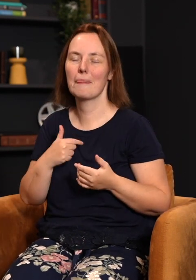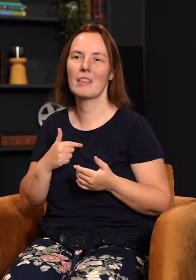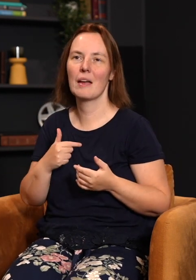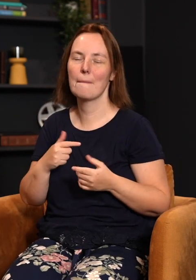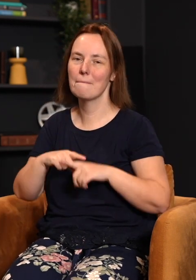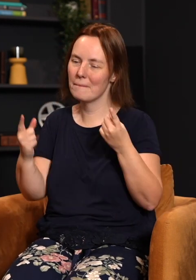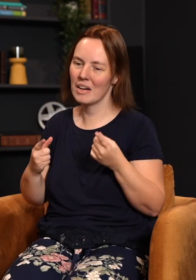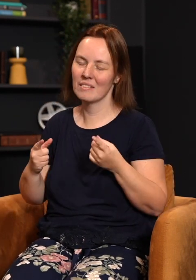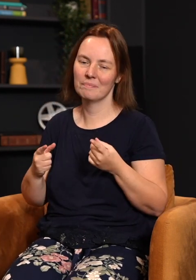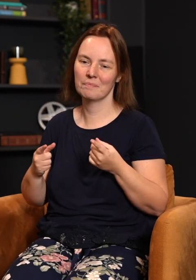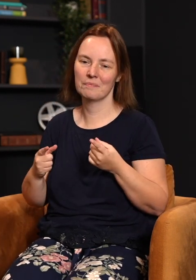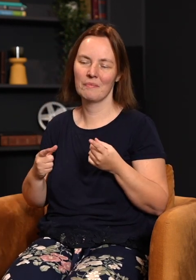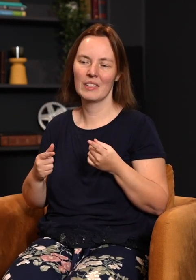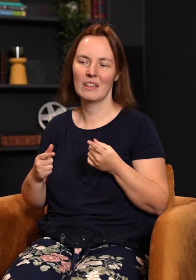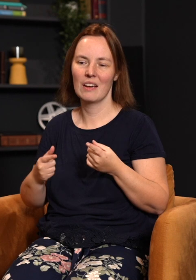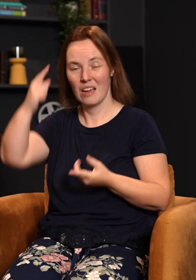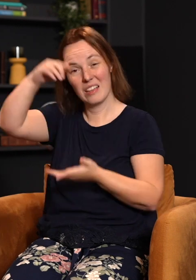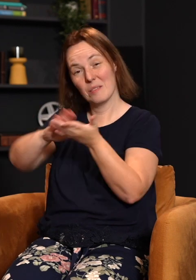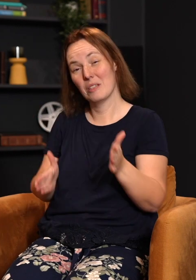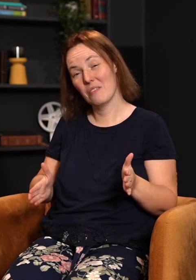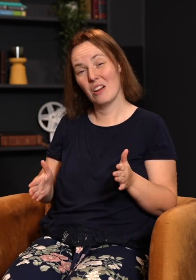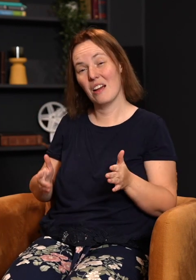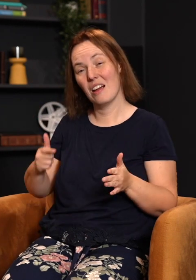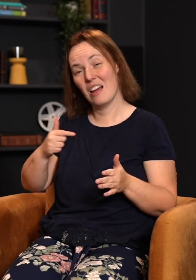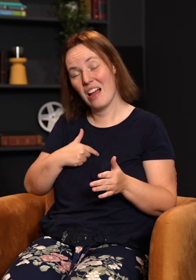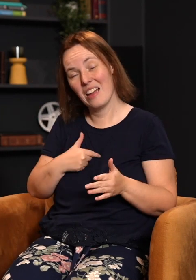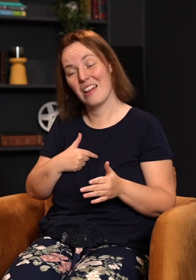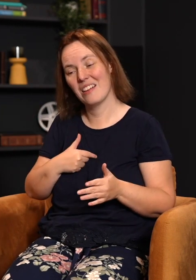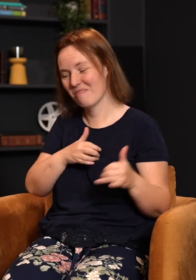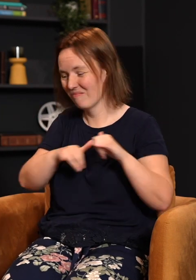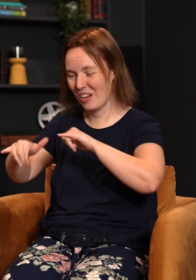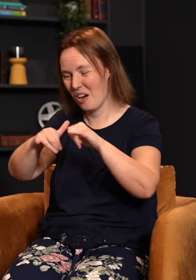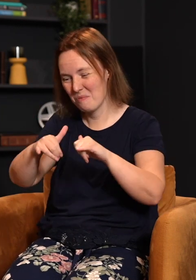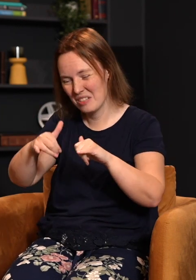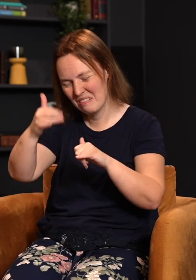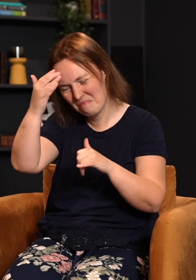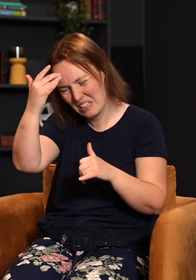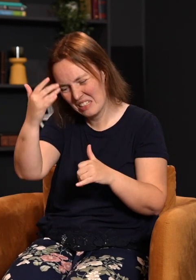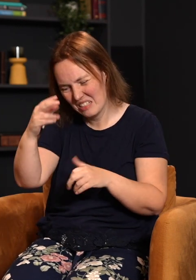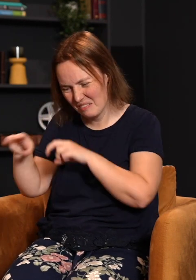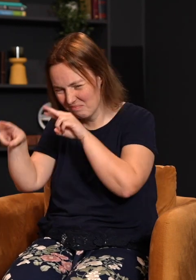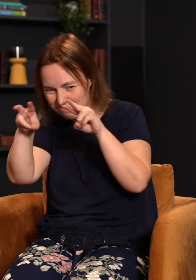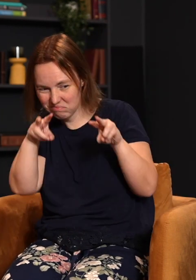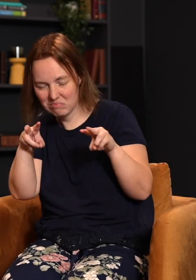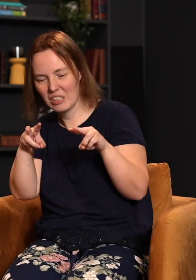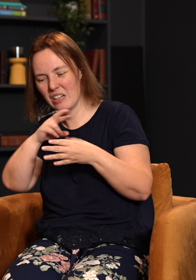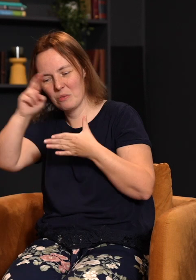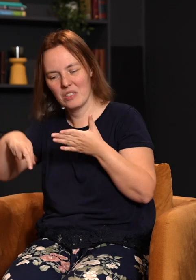-shoes in that sense or better than anybody else. But as a believer, I had a common sense of looking at the results of a lot of my